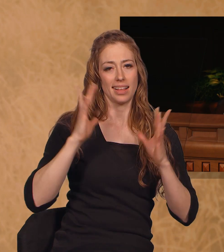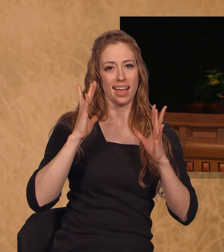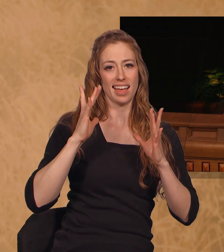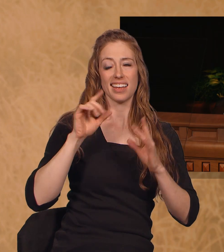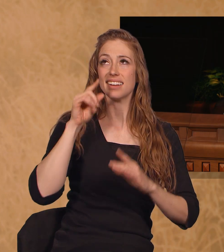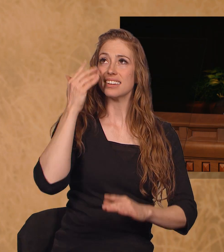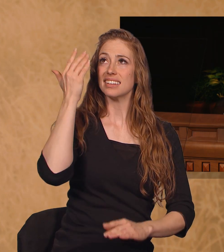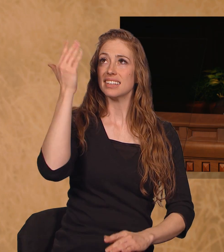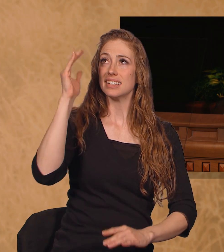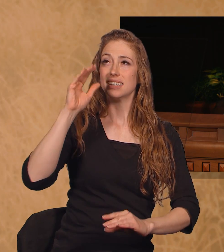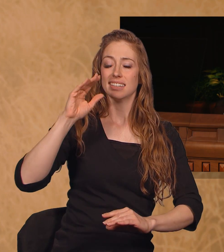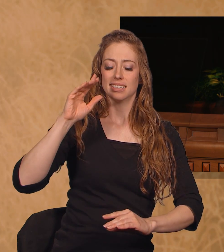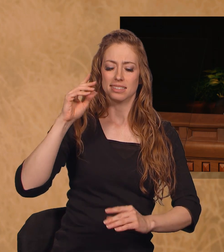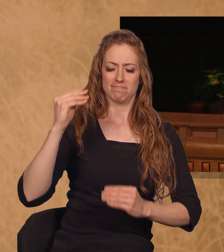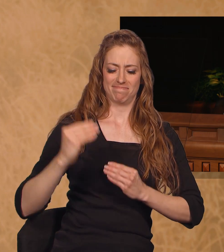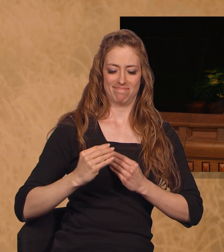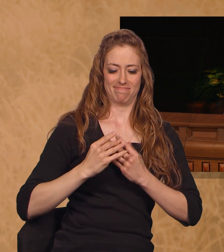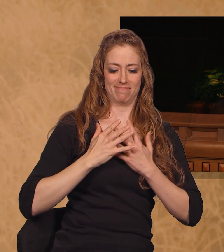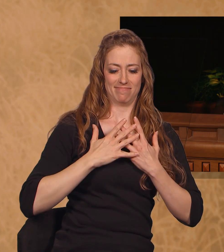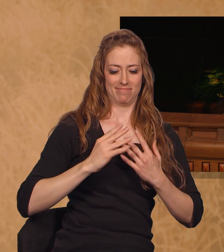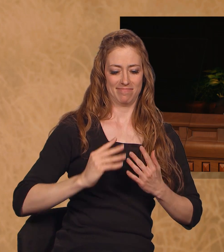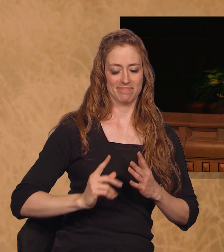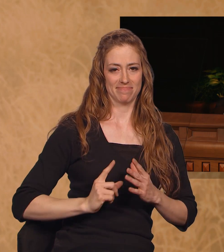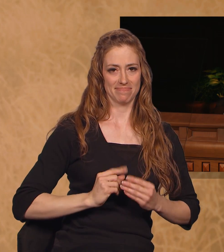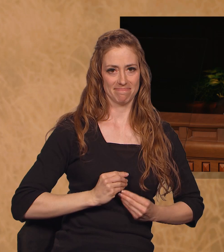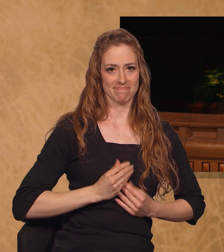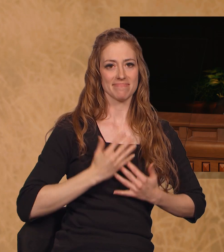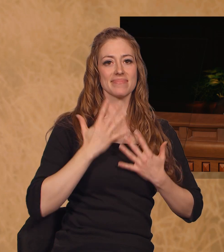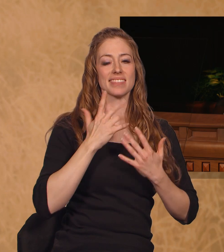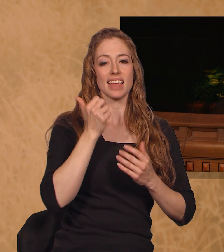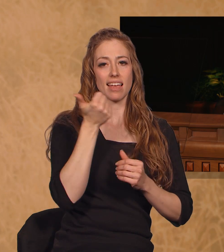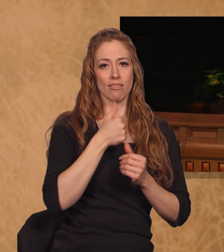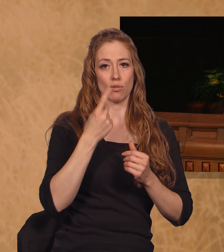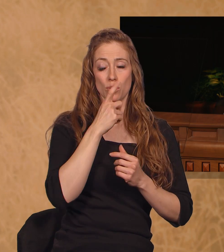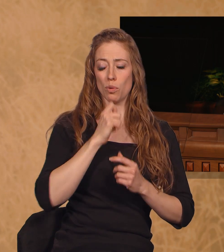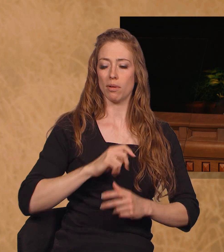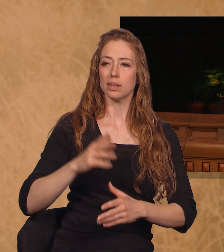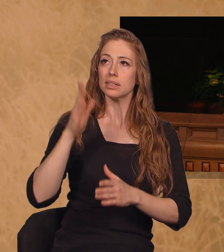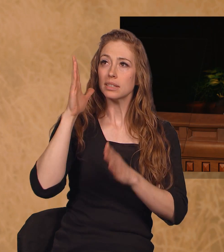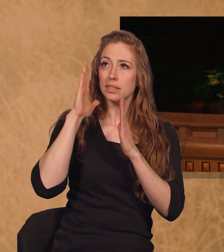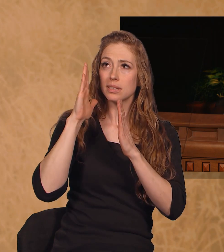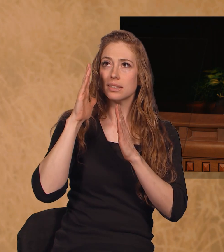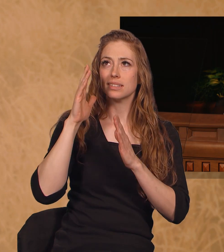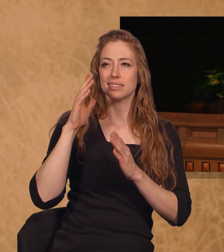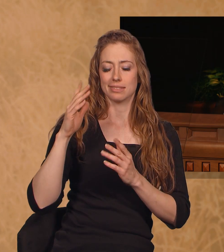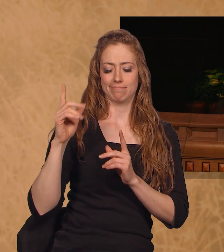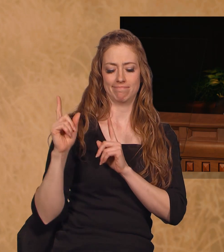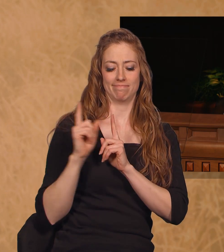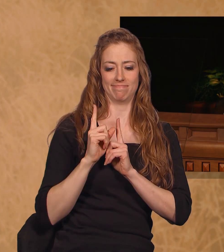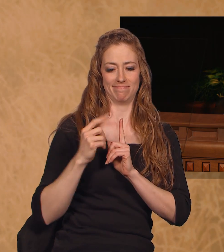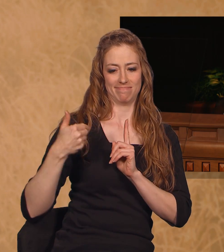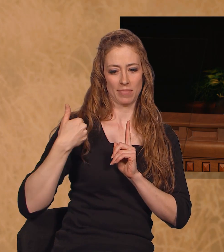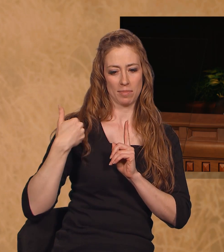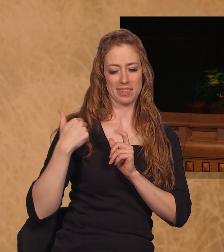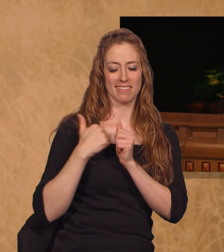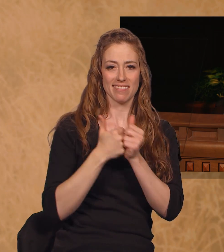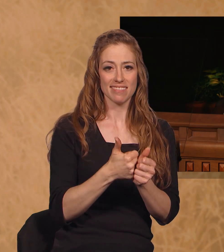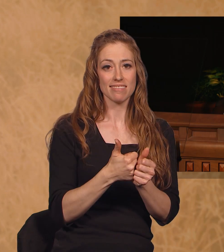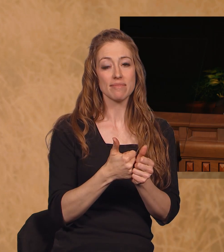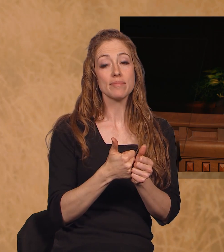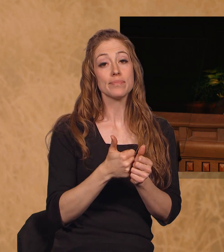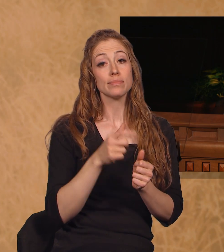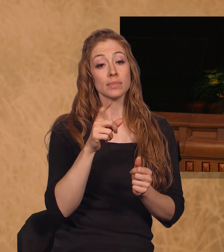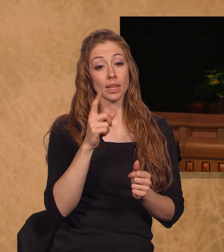man through the world that hearkeneth to the voice of the Spirit. A divine light comes into your eyes and